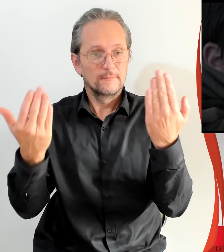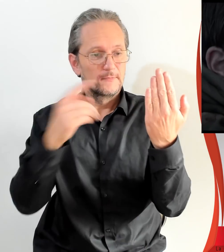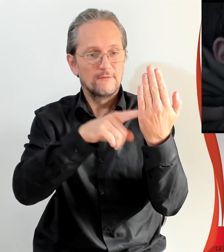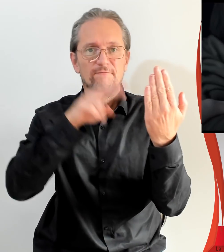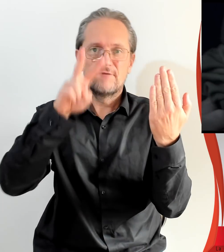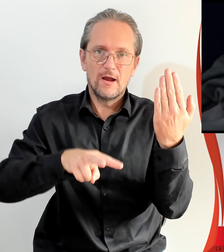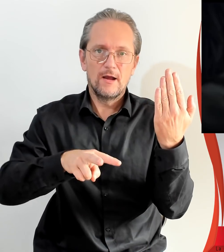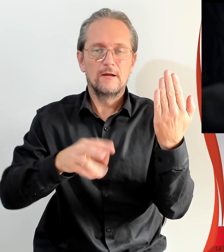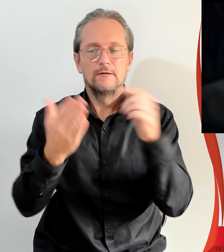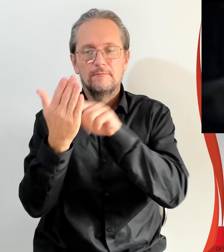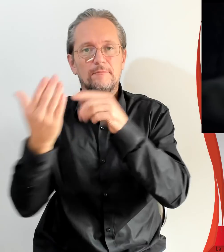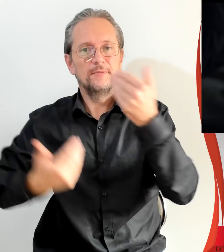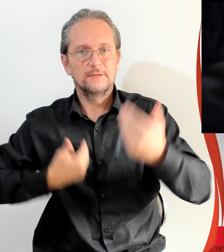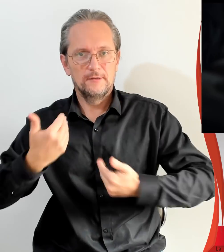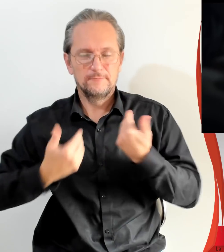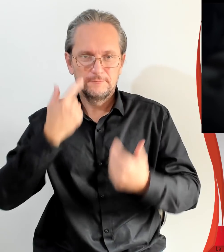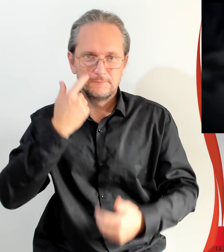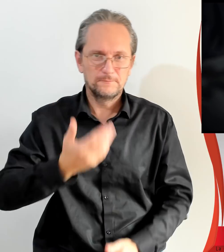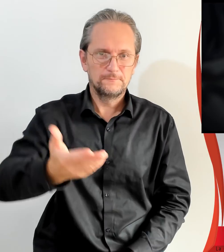It's come to be okay I promise you